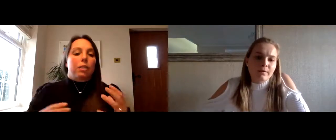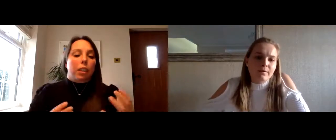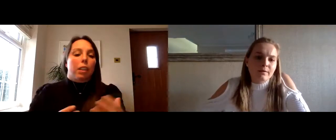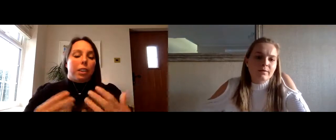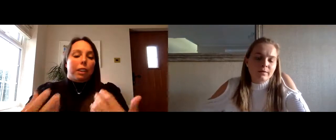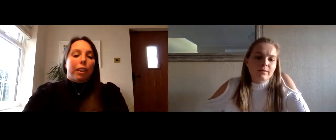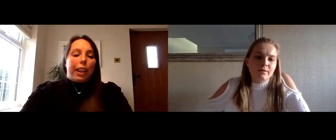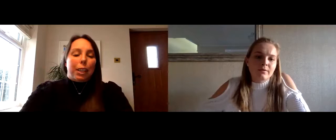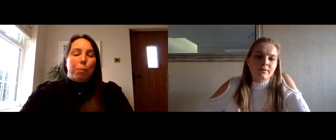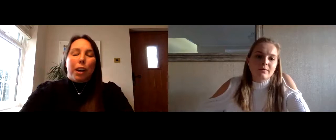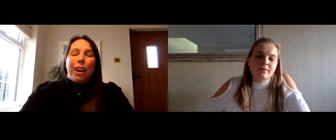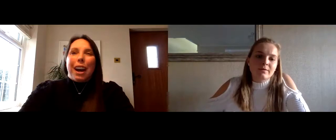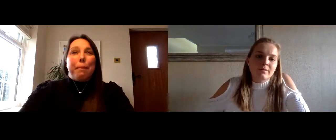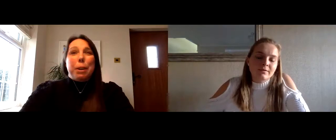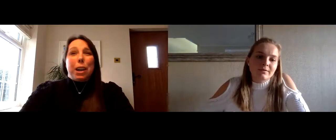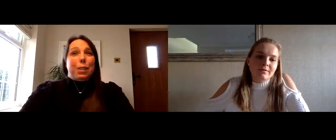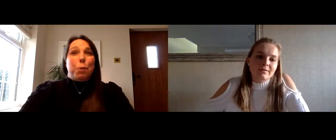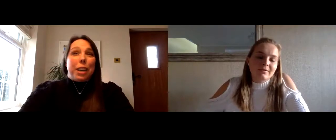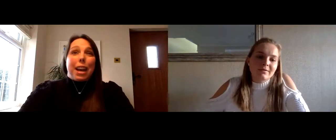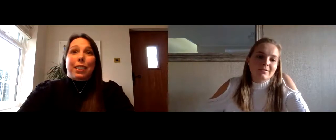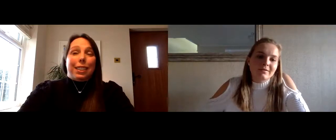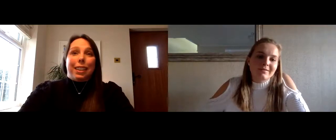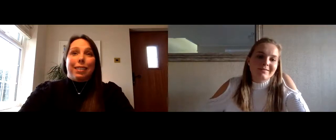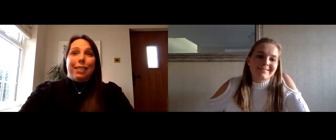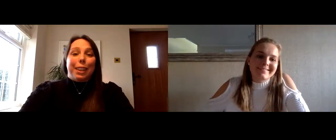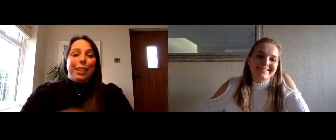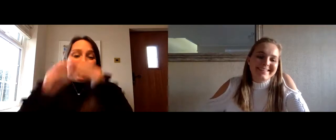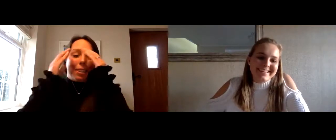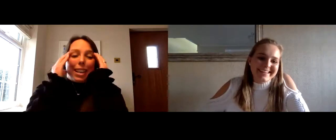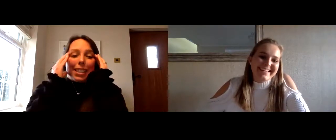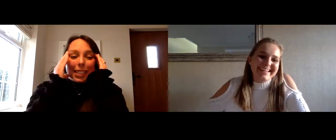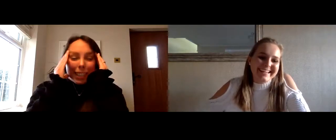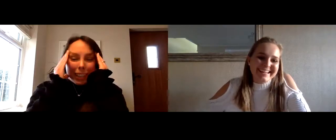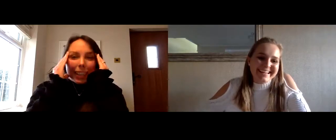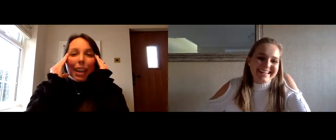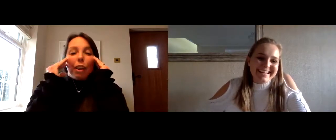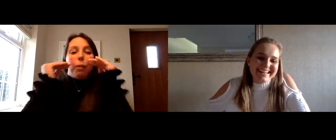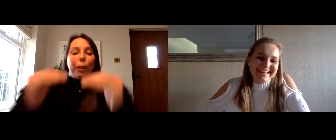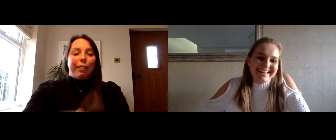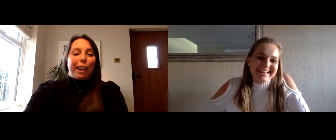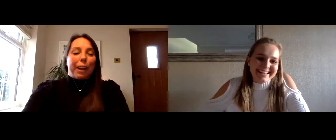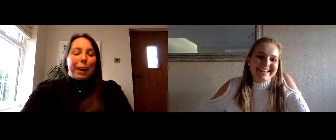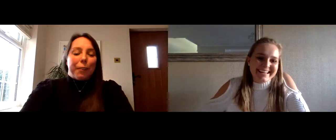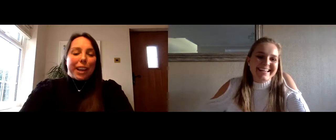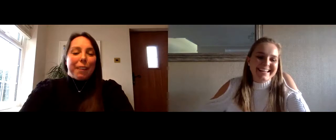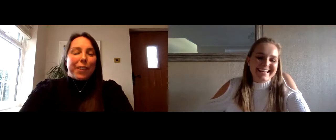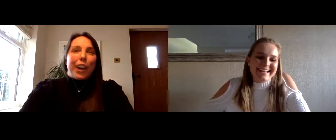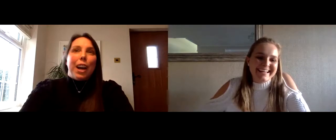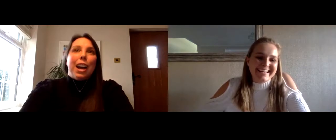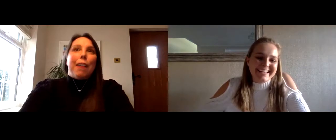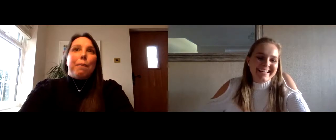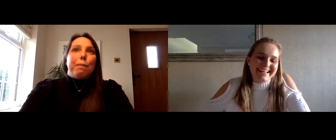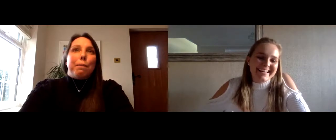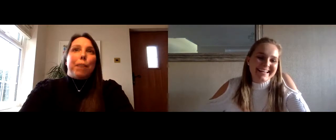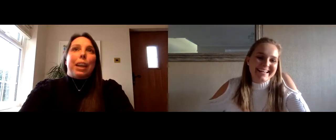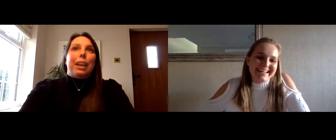themselves to lots of different things but i mean you ask what next and the answer is i kind of go with the flow a little bit but